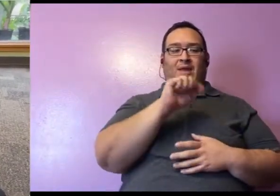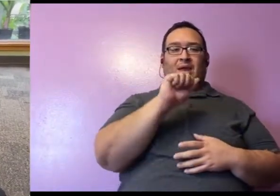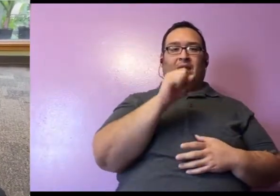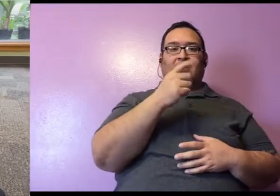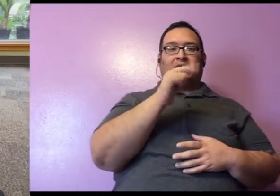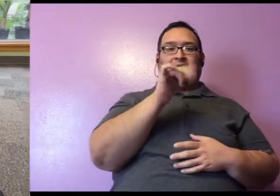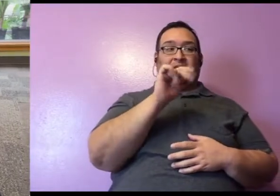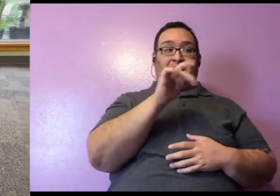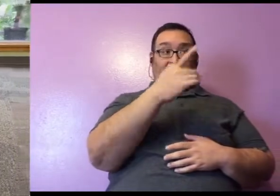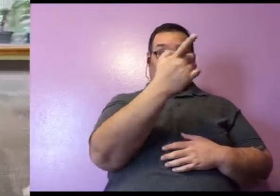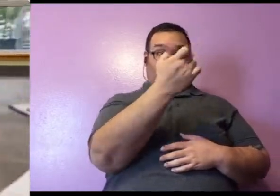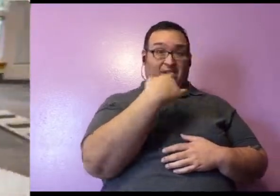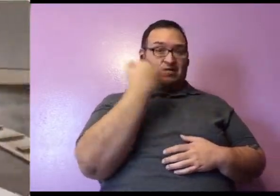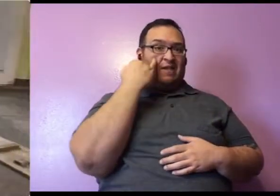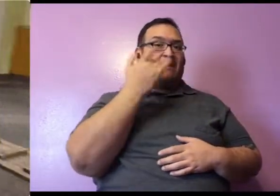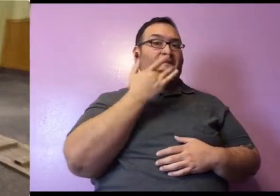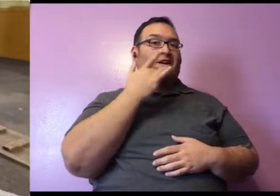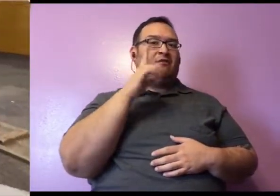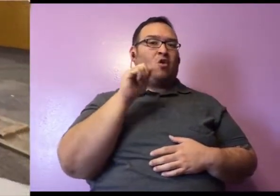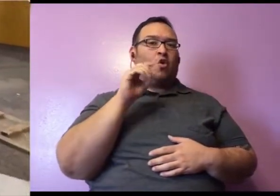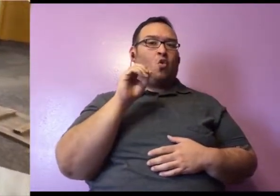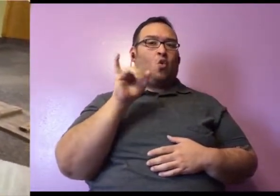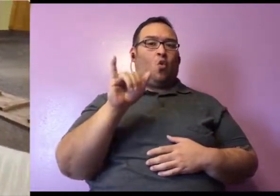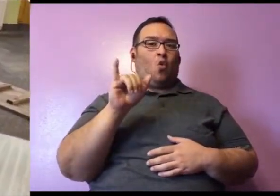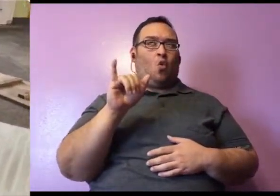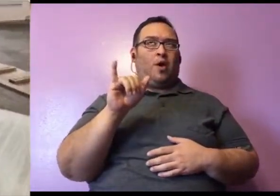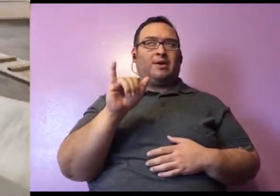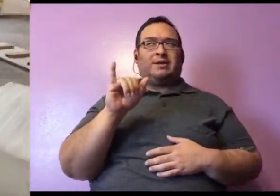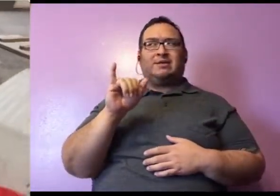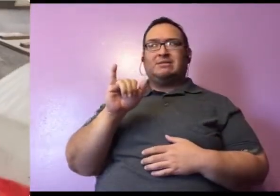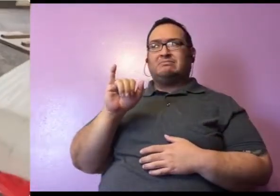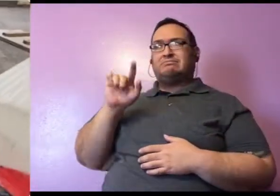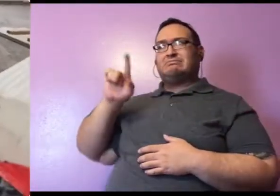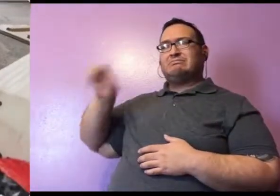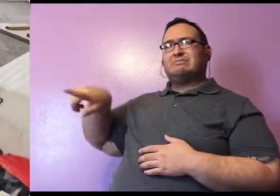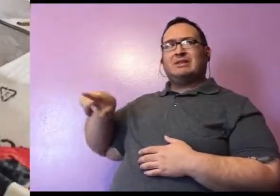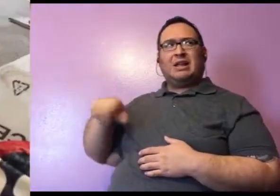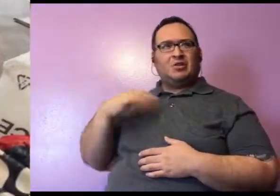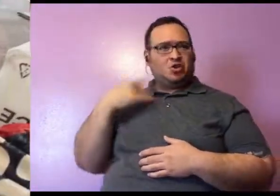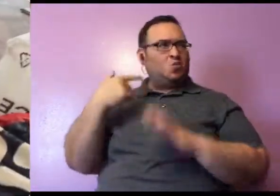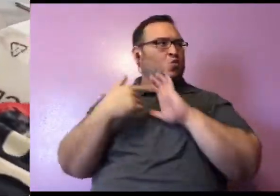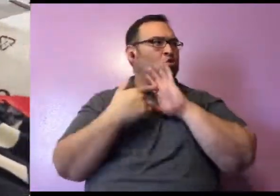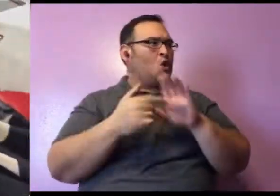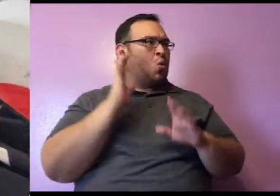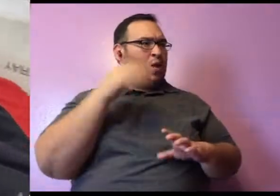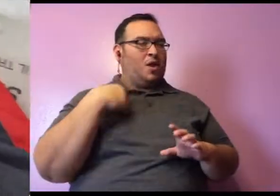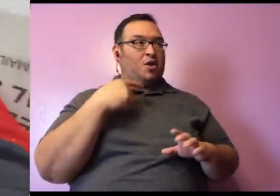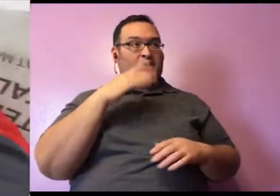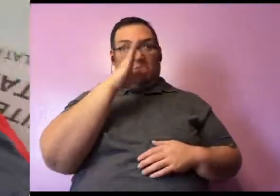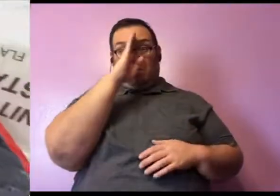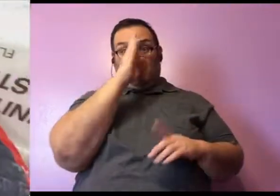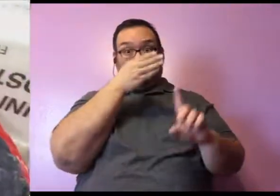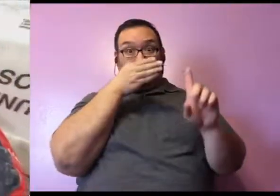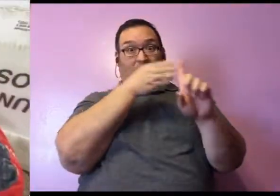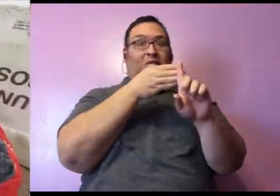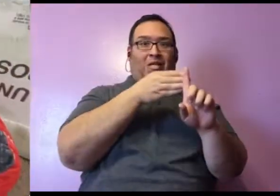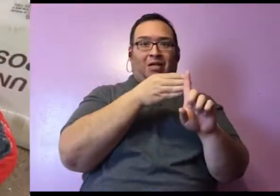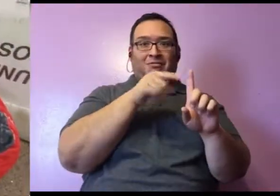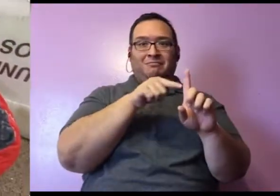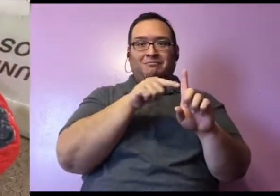has a favorite toy, Pauline. Does she have a favorite toy? Actually, she's going to show you. She went straight to it. So